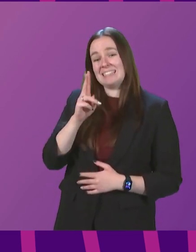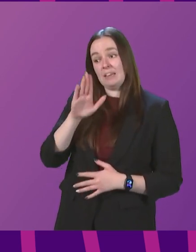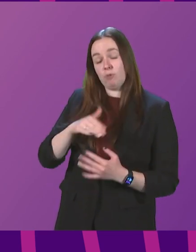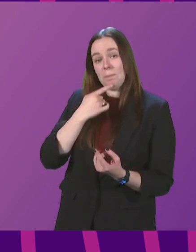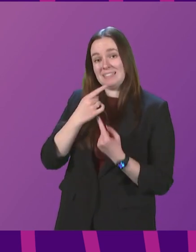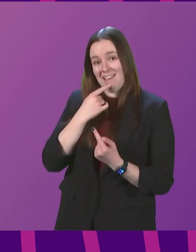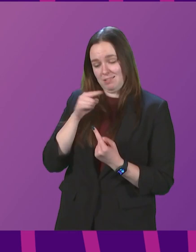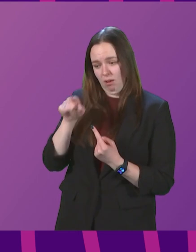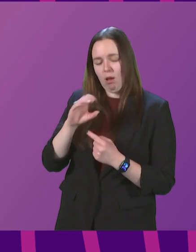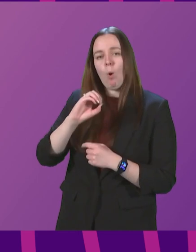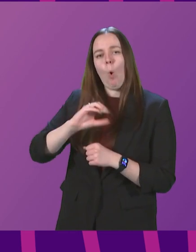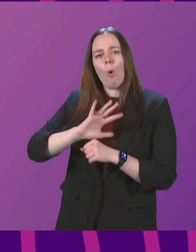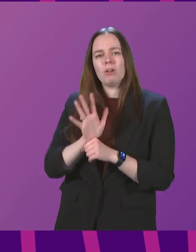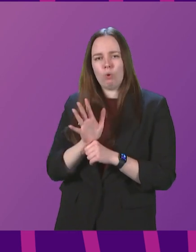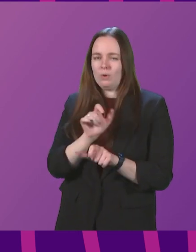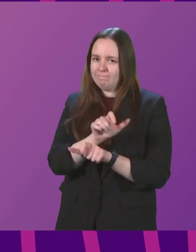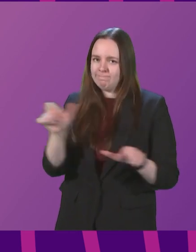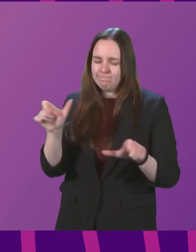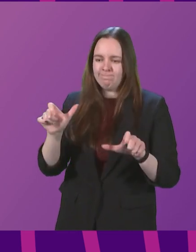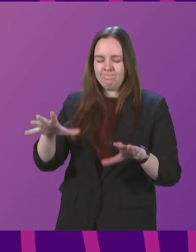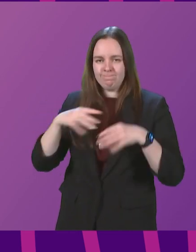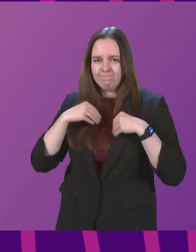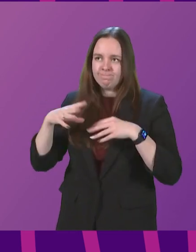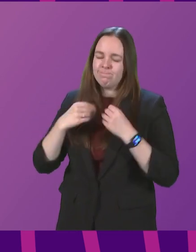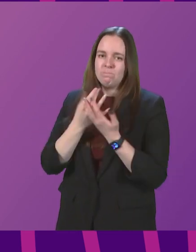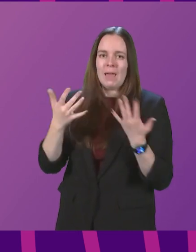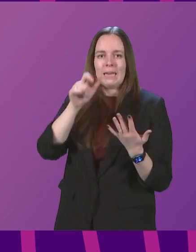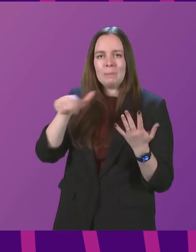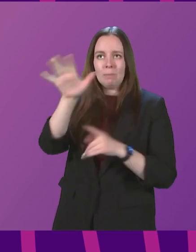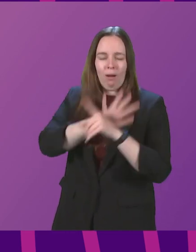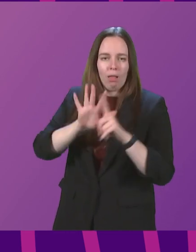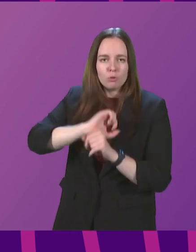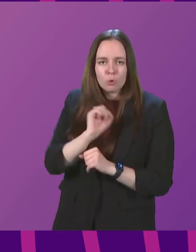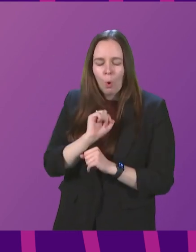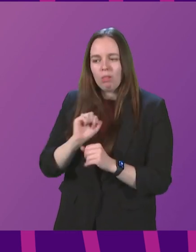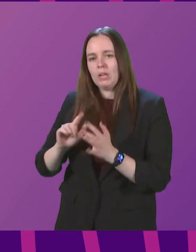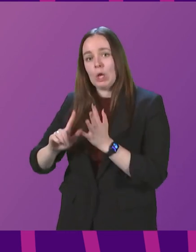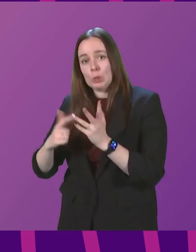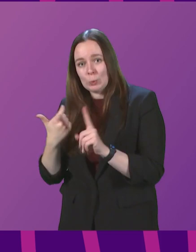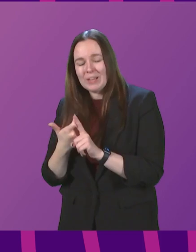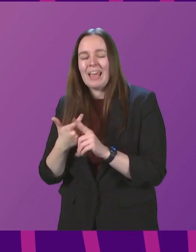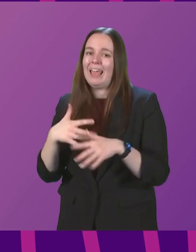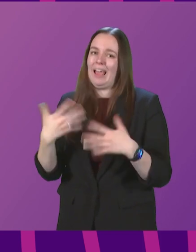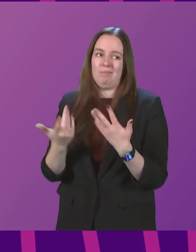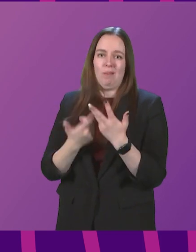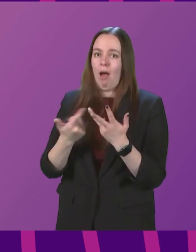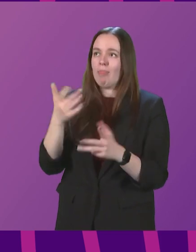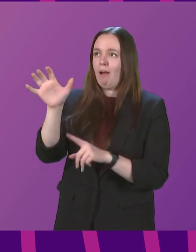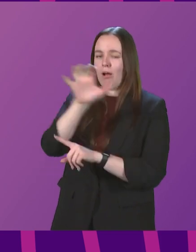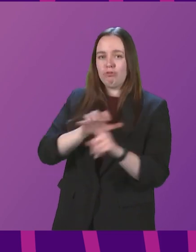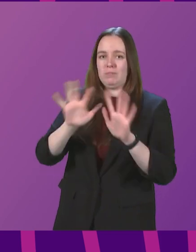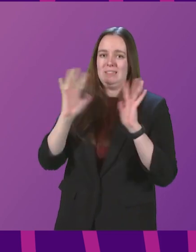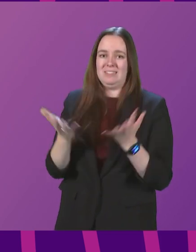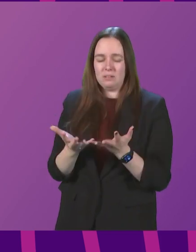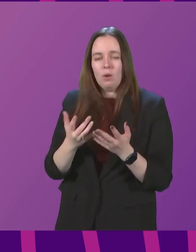Omicron is continuing to infect large numbers of people here in Scotland, across the UK and indeed in many other countries around the